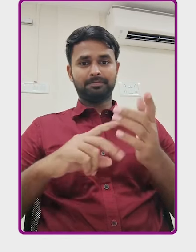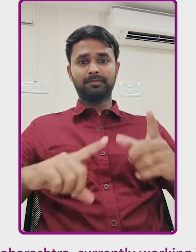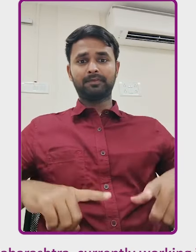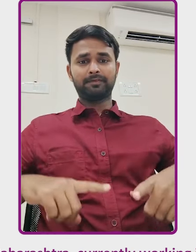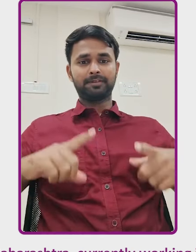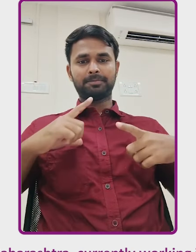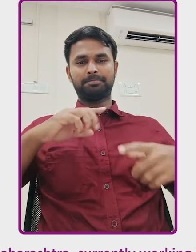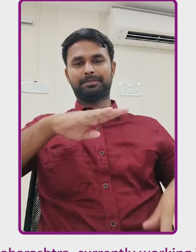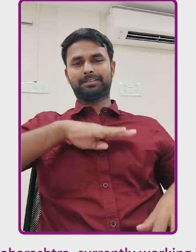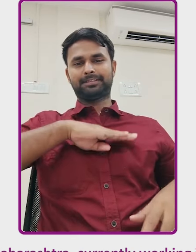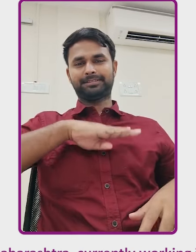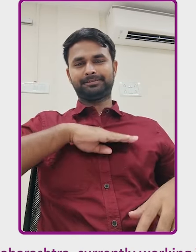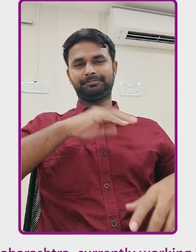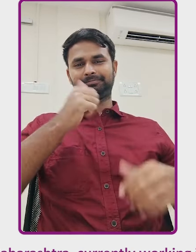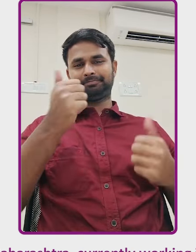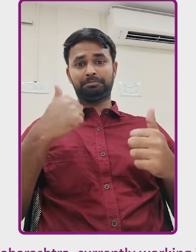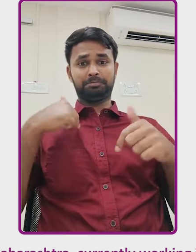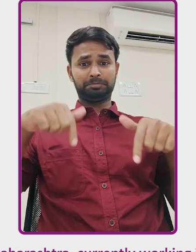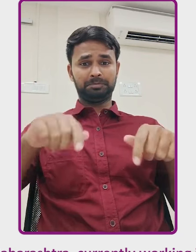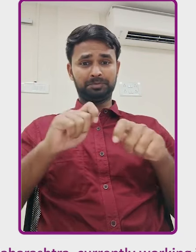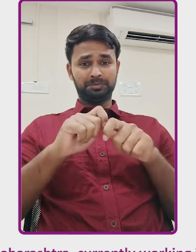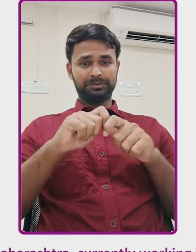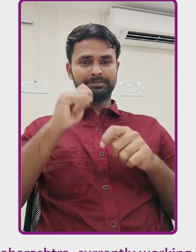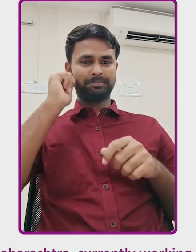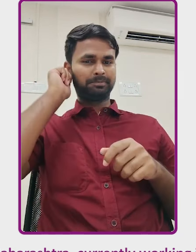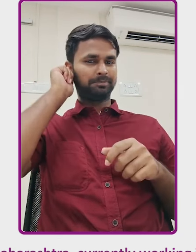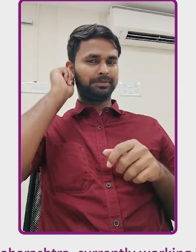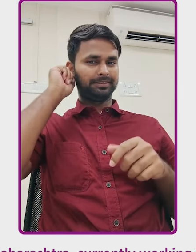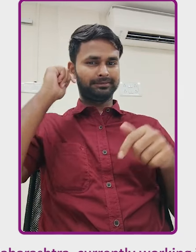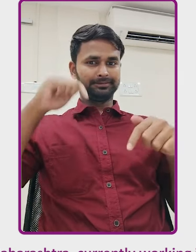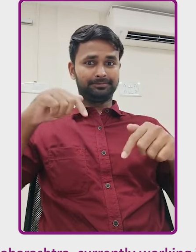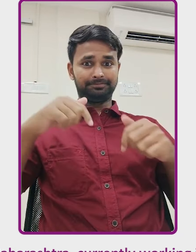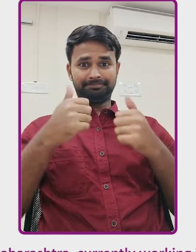I am from Maharashtra but I am currently working in Chennai.